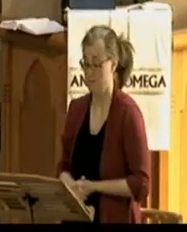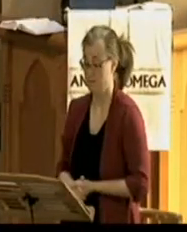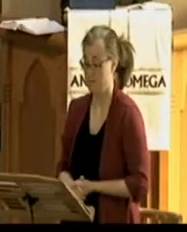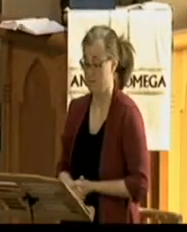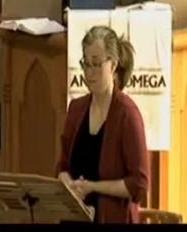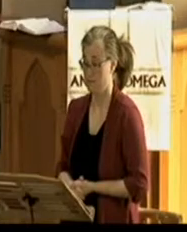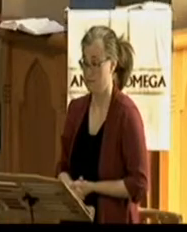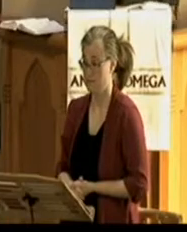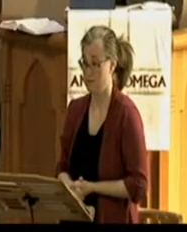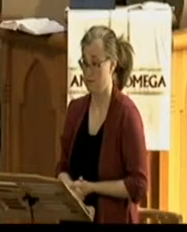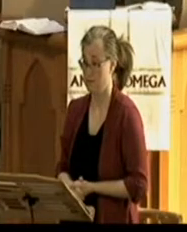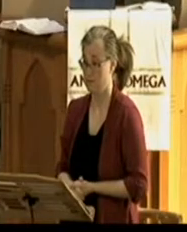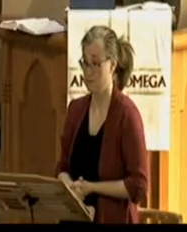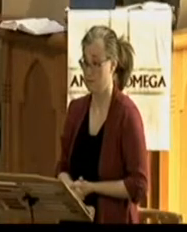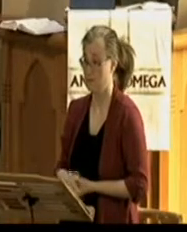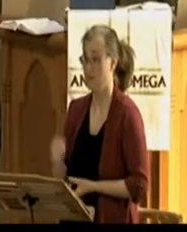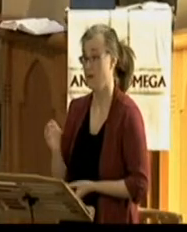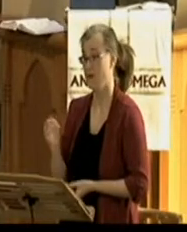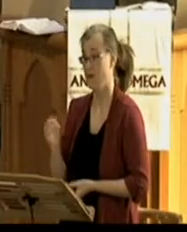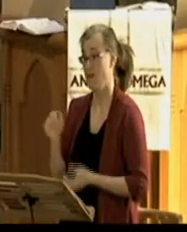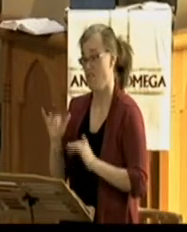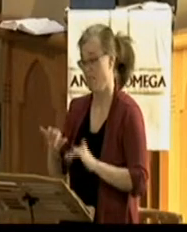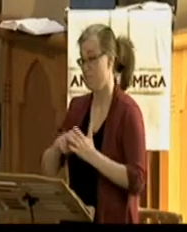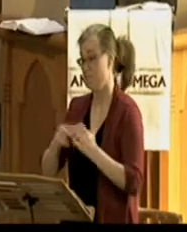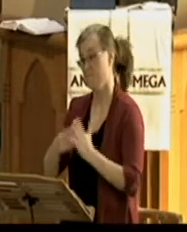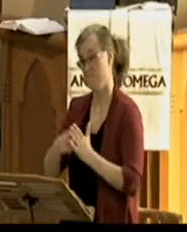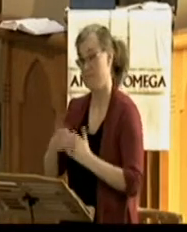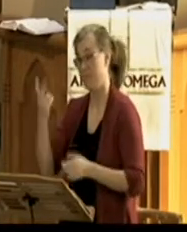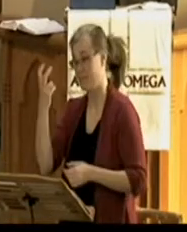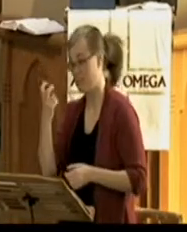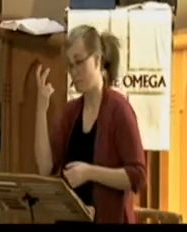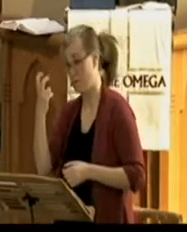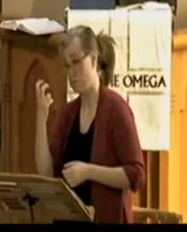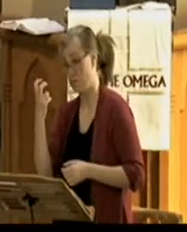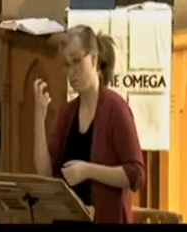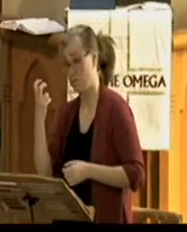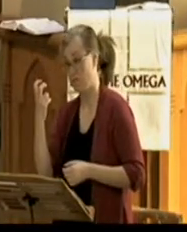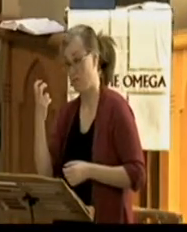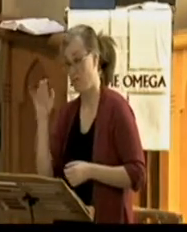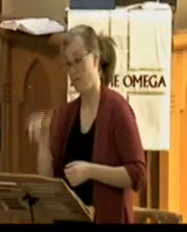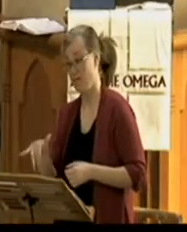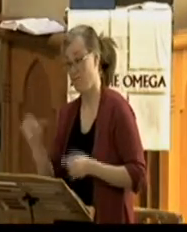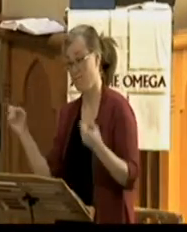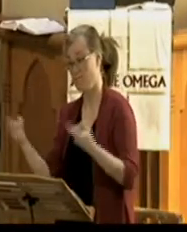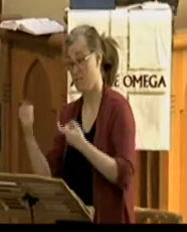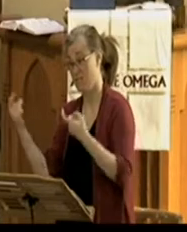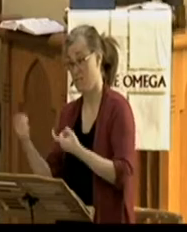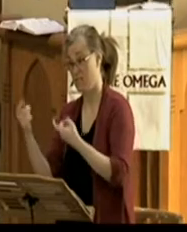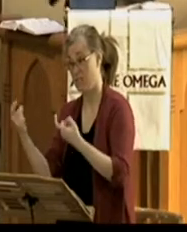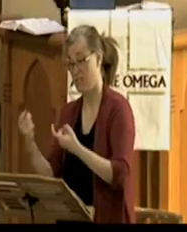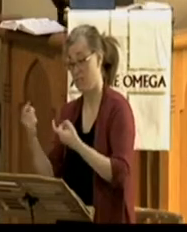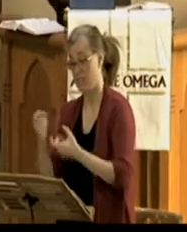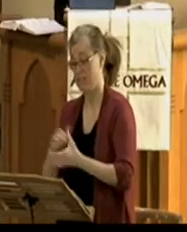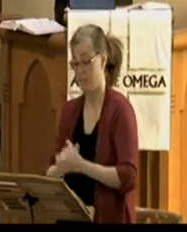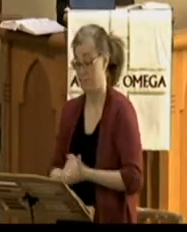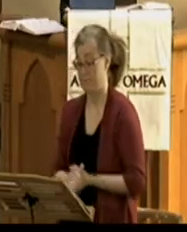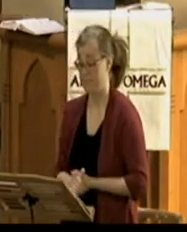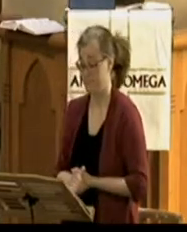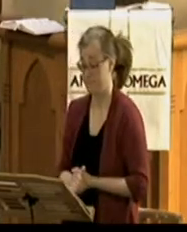To doubt is sin, and to fail to repent and turn from this sin will bring the